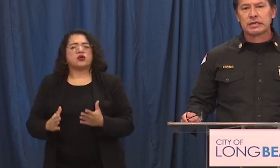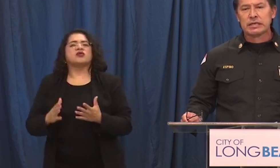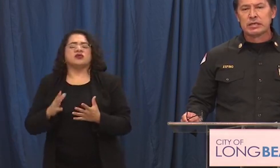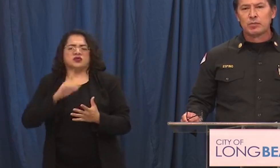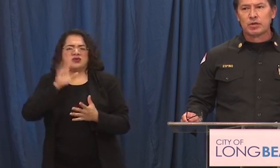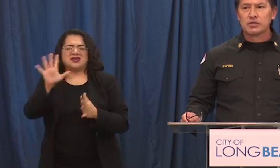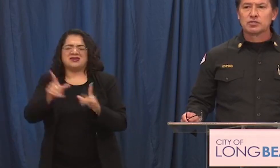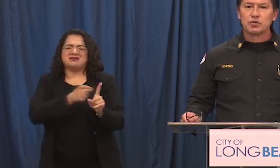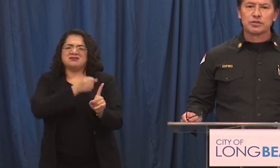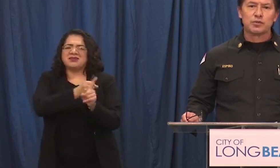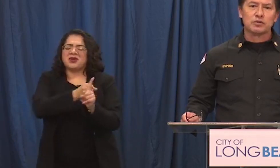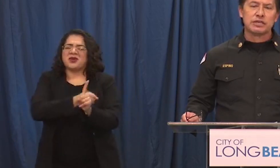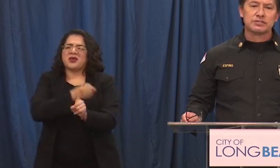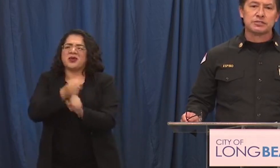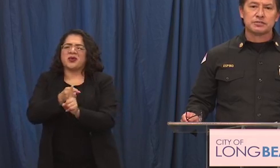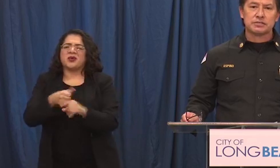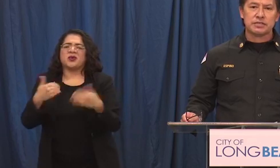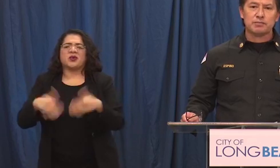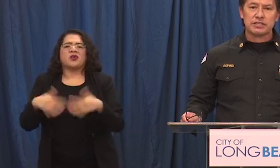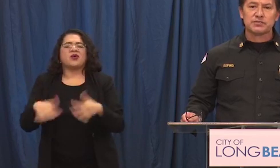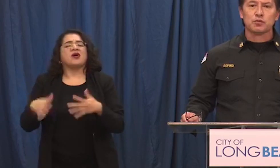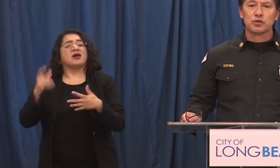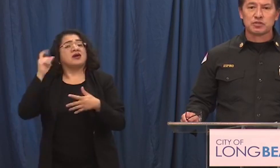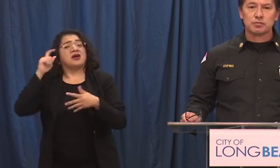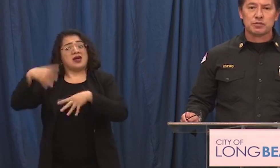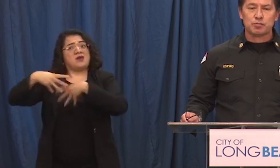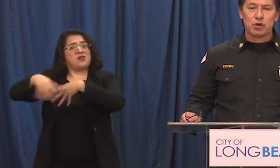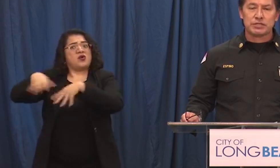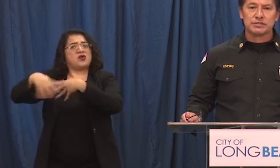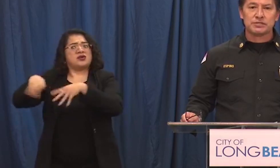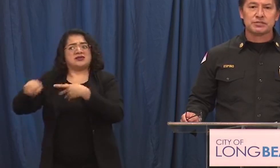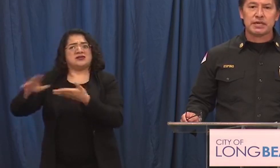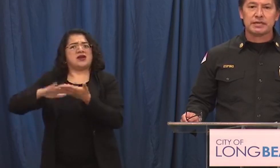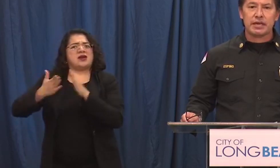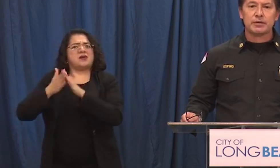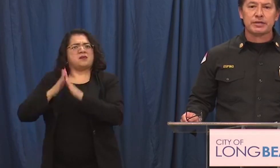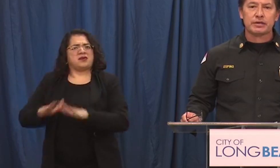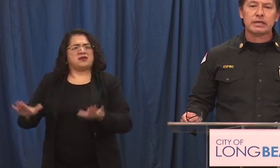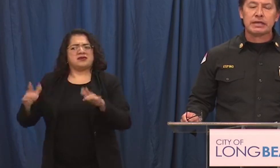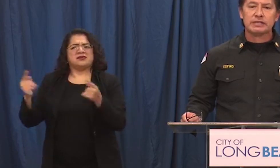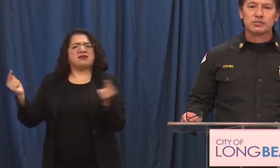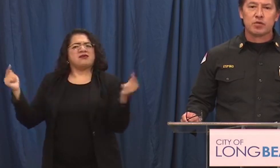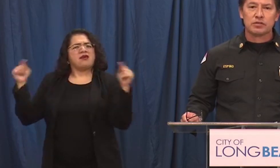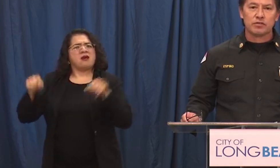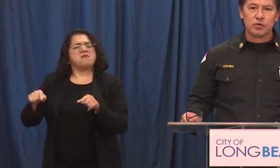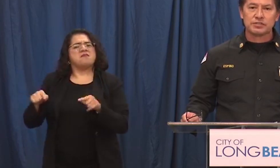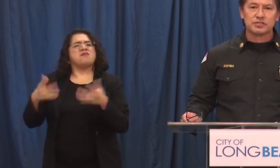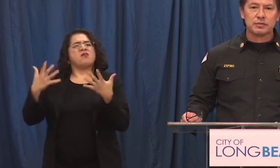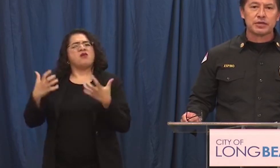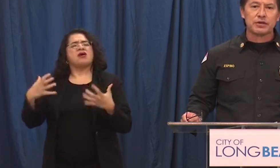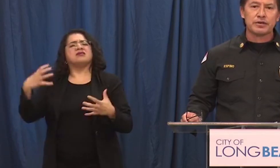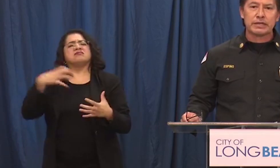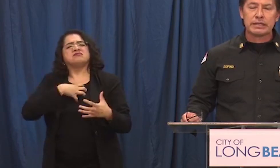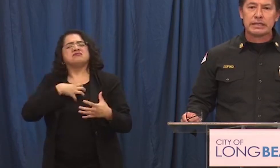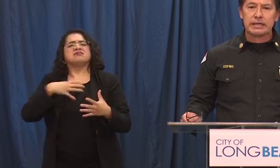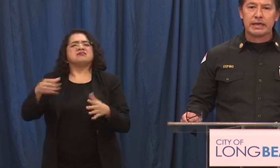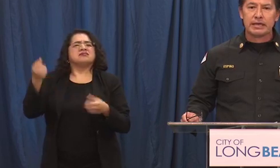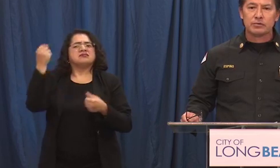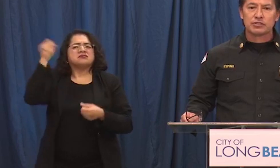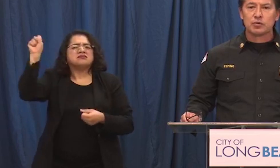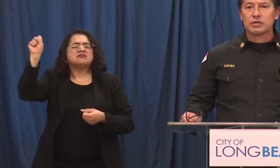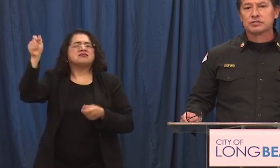yesterday but also with the protesters the peaceful protestors that came here and just wanted their voices to be heard